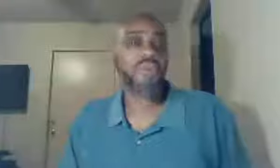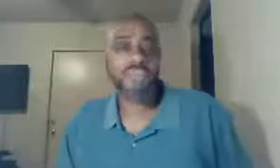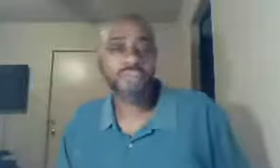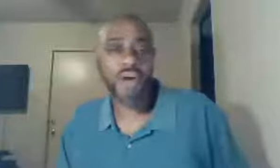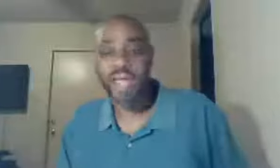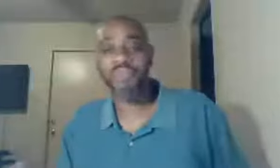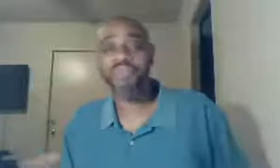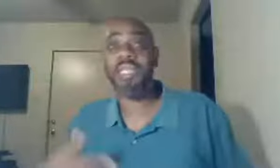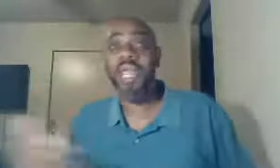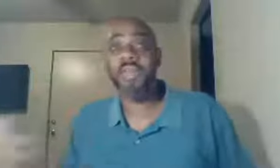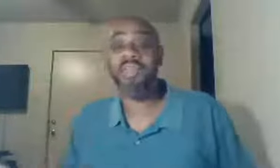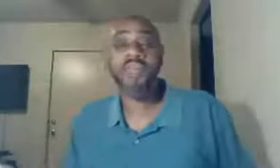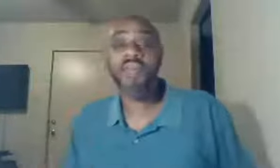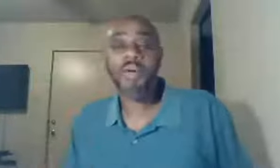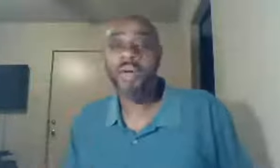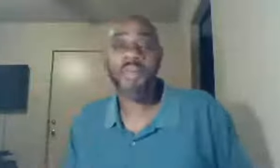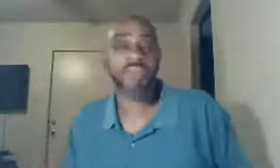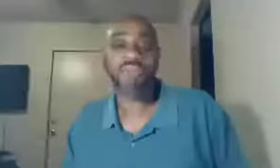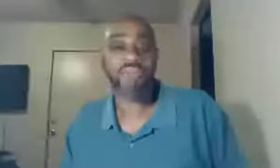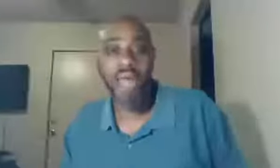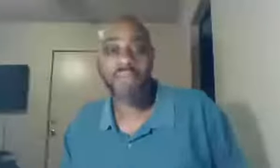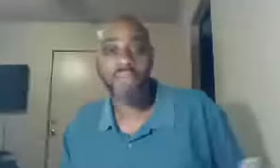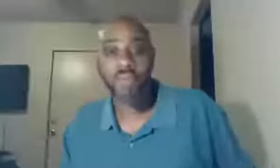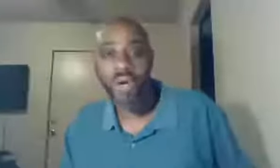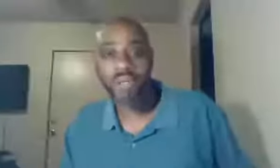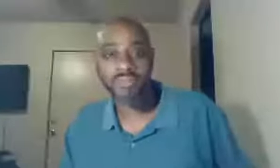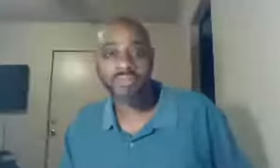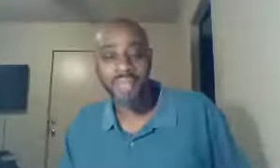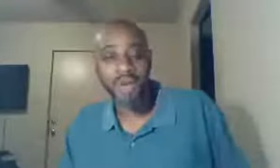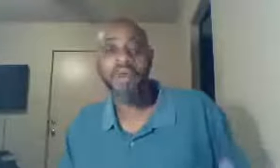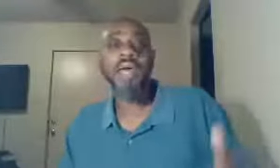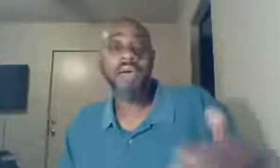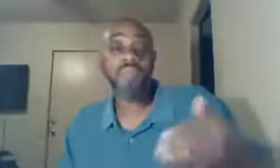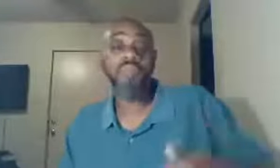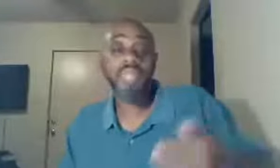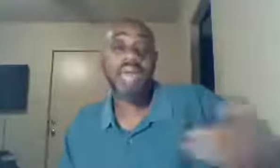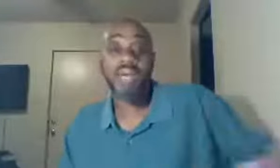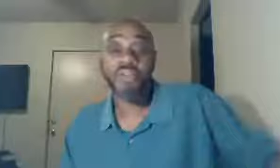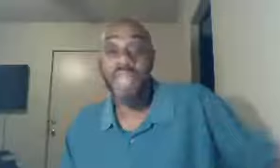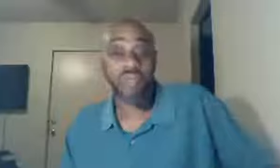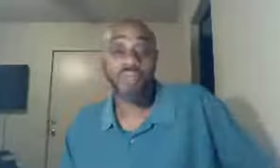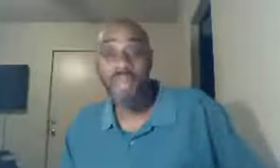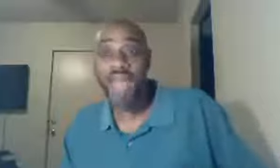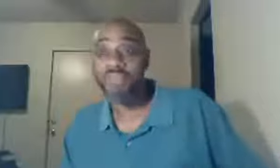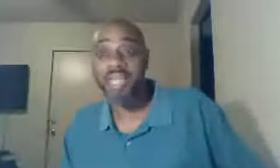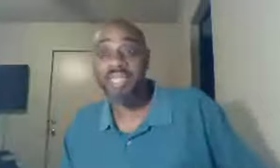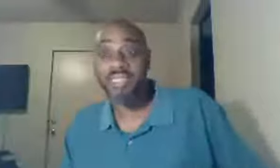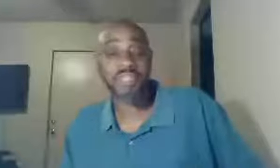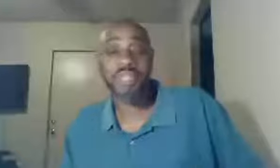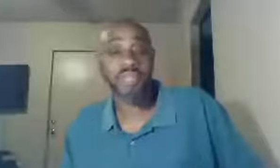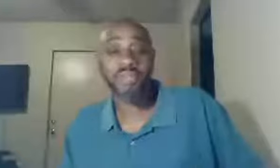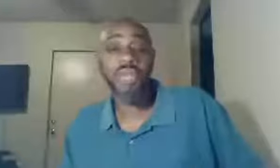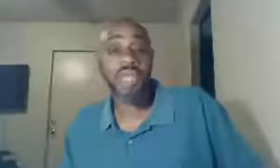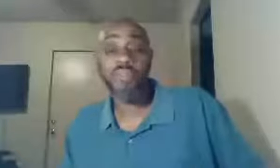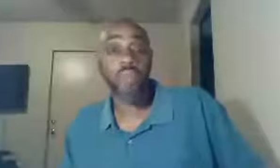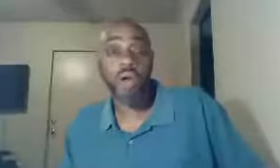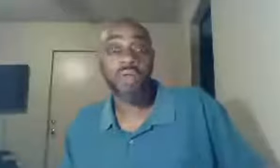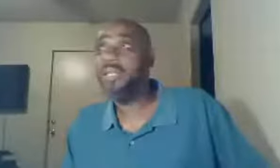going too far, have you seen every, pastor's wife in the world, no, have you sat under every pastor, that exists in the world, let